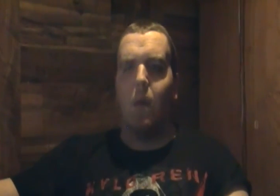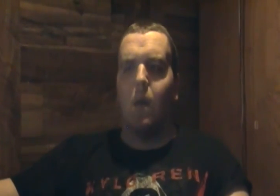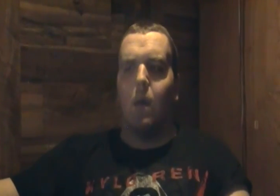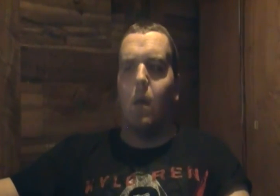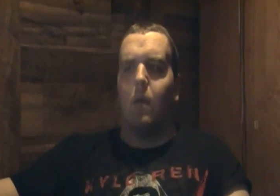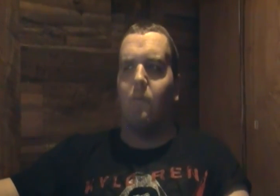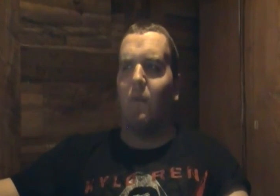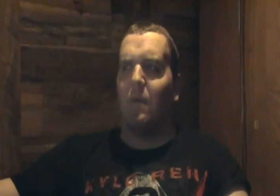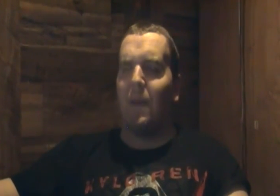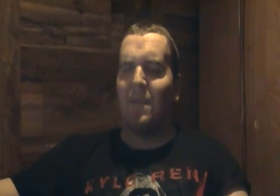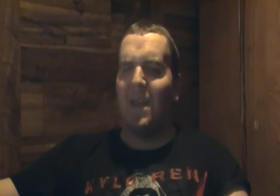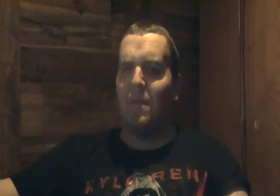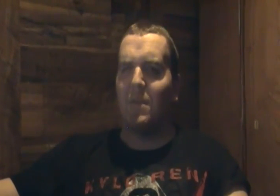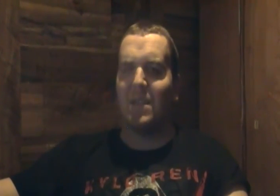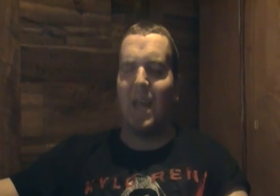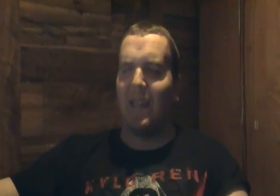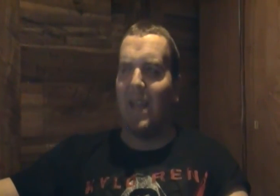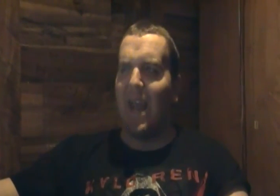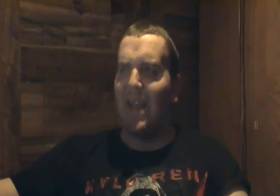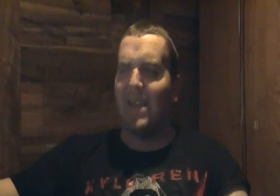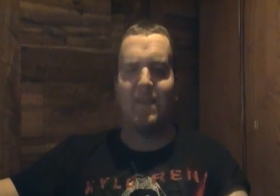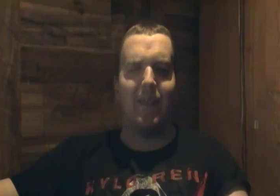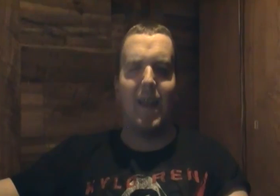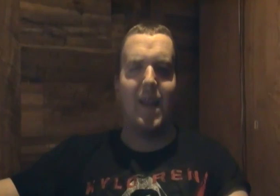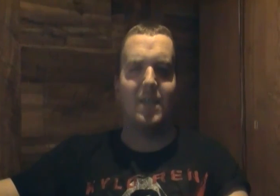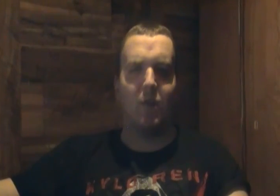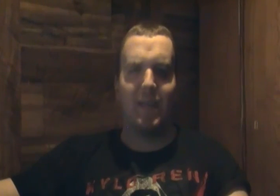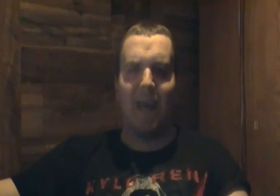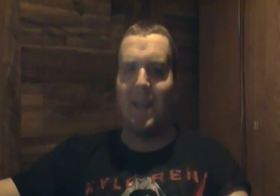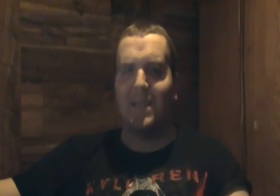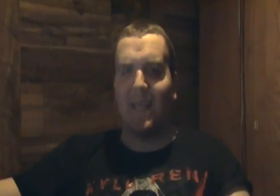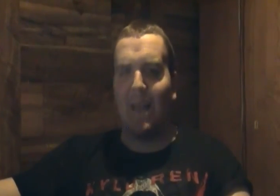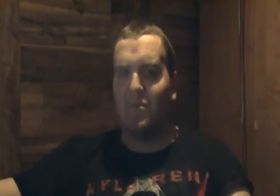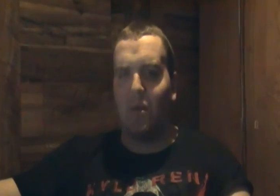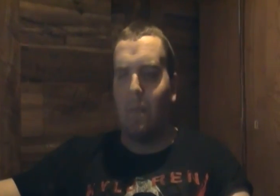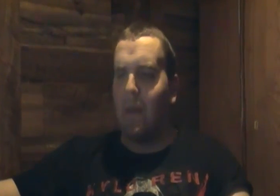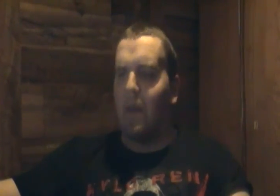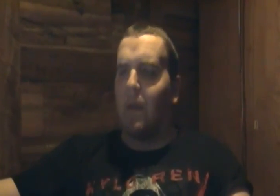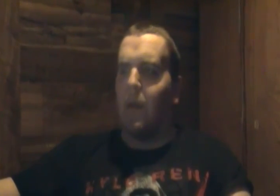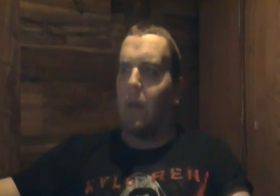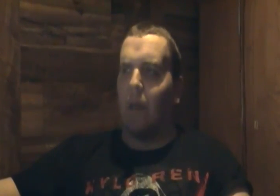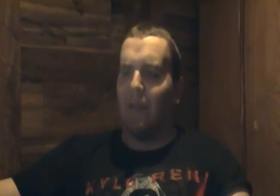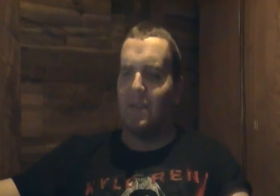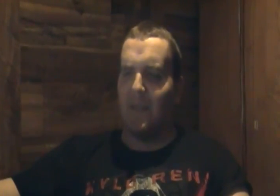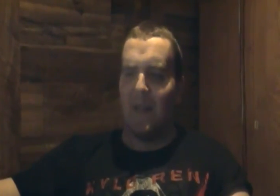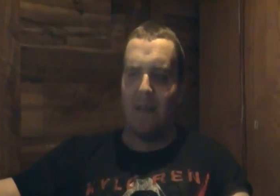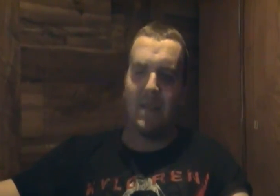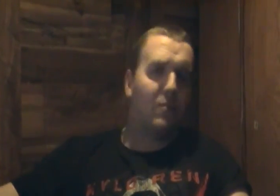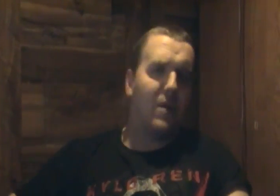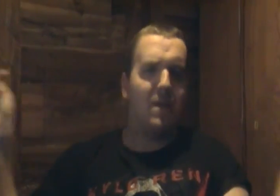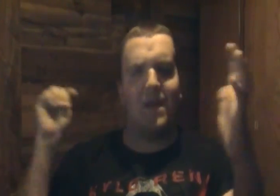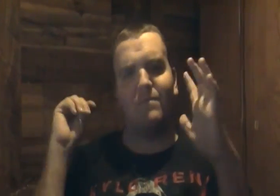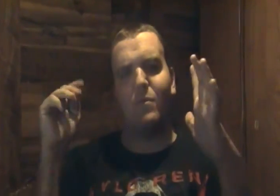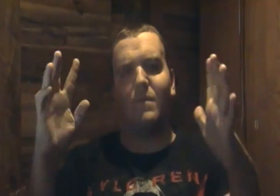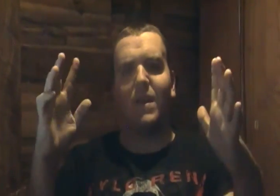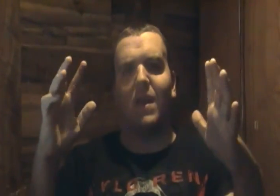from I think it was at late 80s late 80s early 90s game show called Legend of the Hidden Temple in this movie